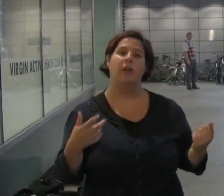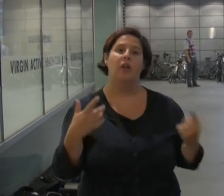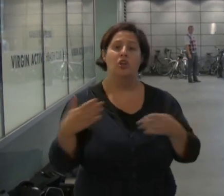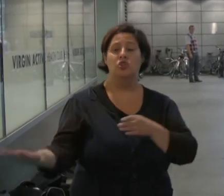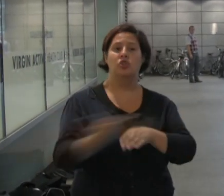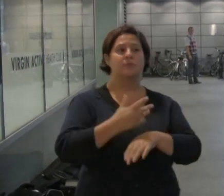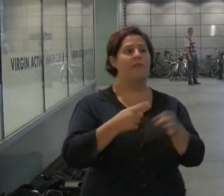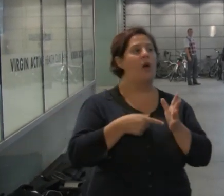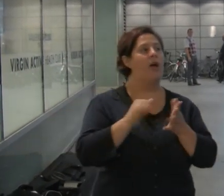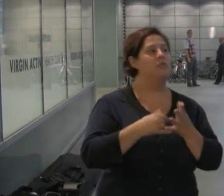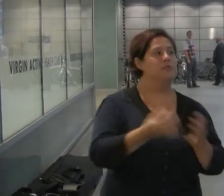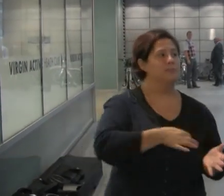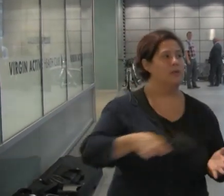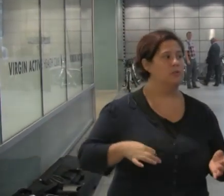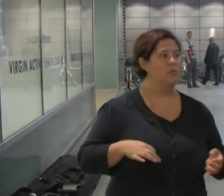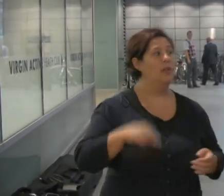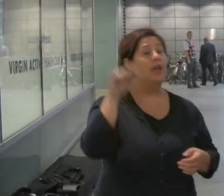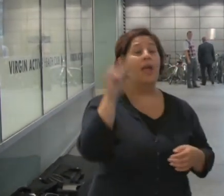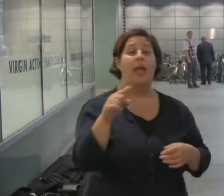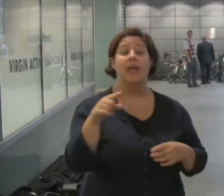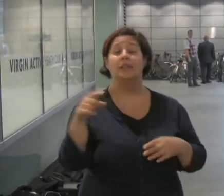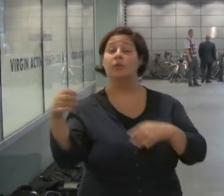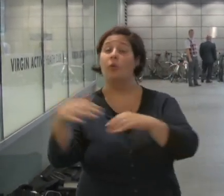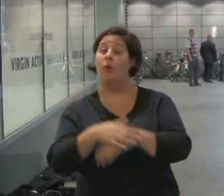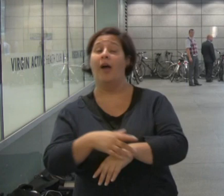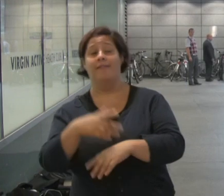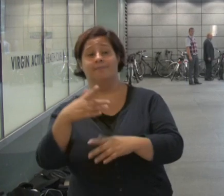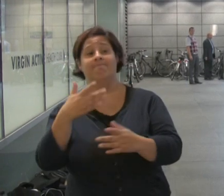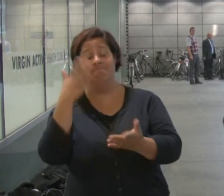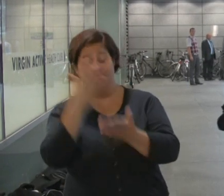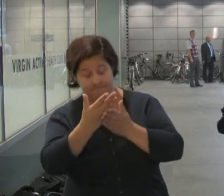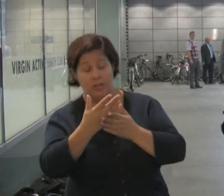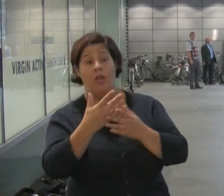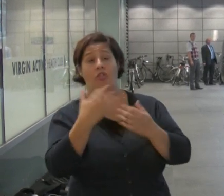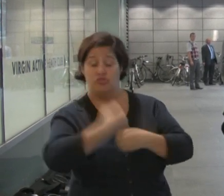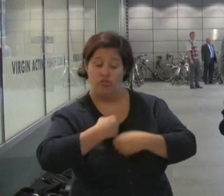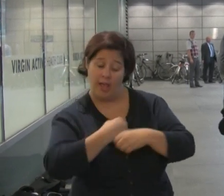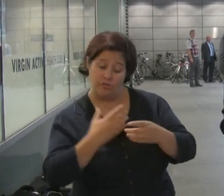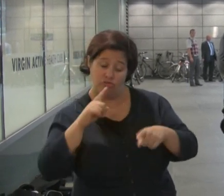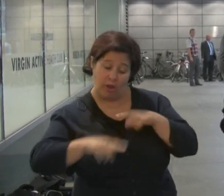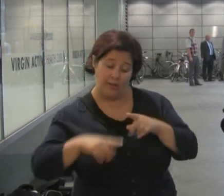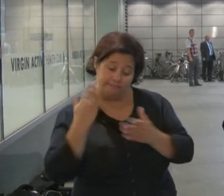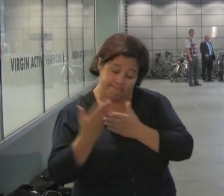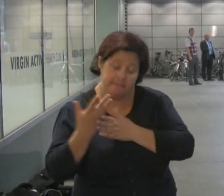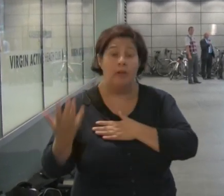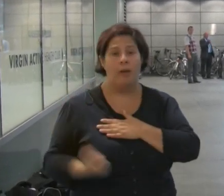Atos medical. His widow is convinced that the stress of trying to claim benefits through the Atos system killed him.